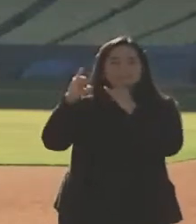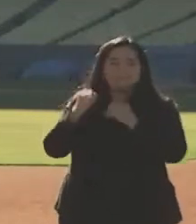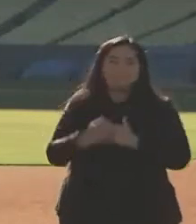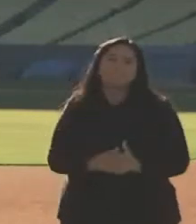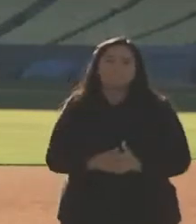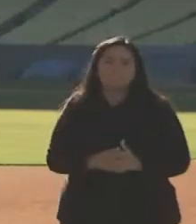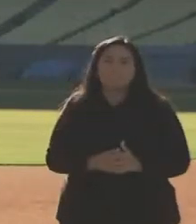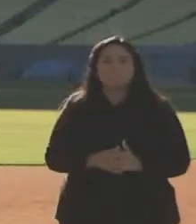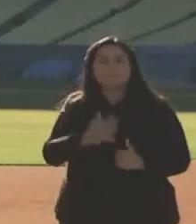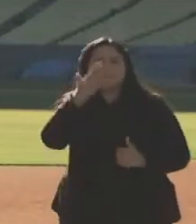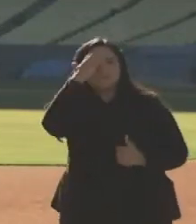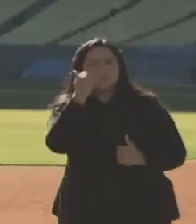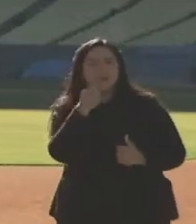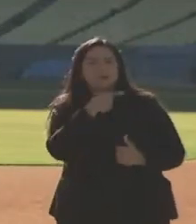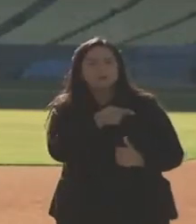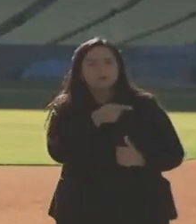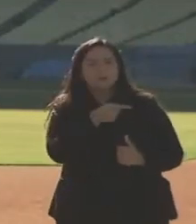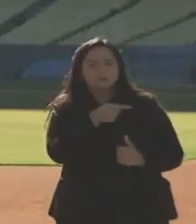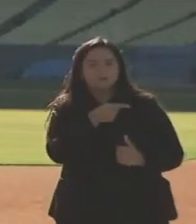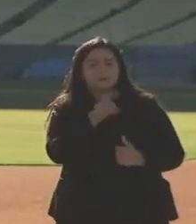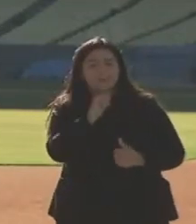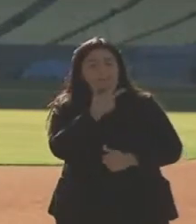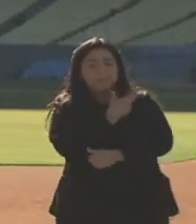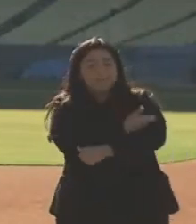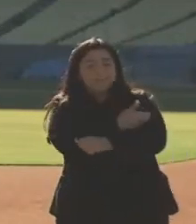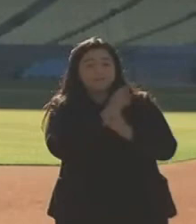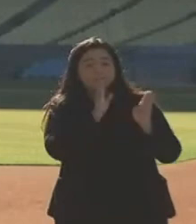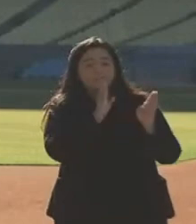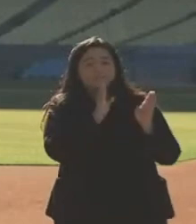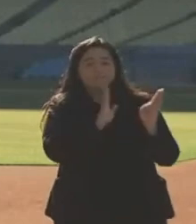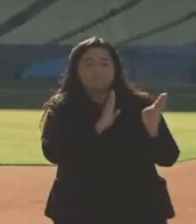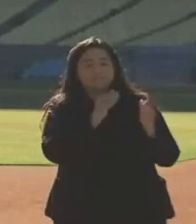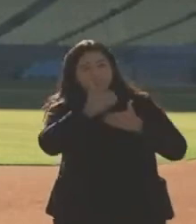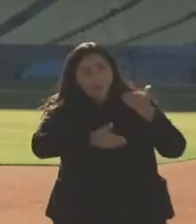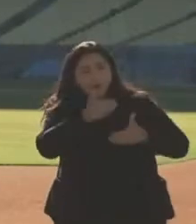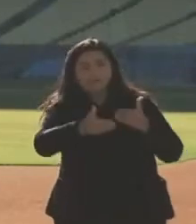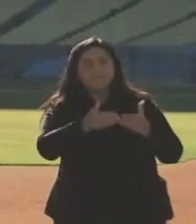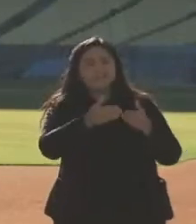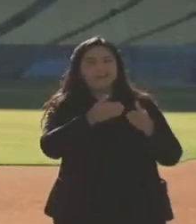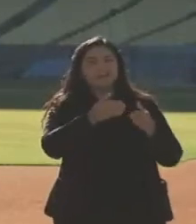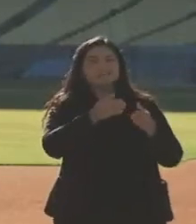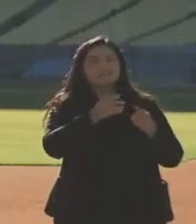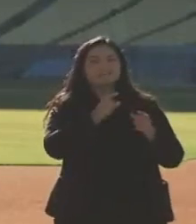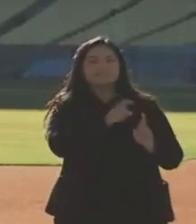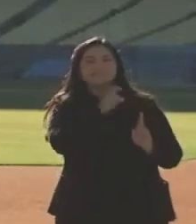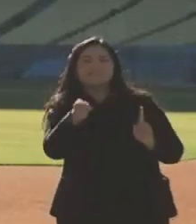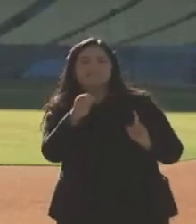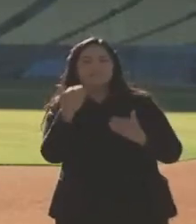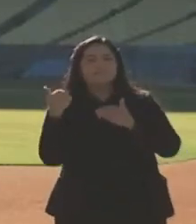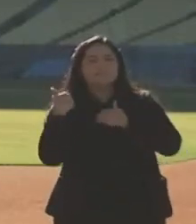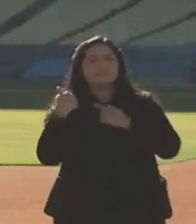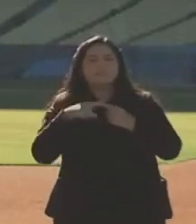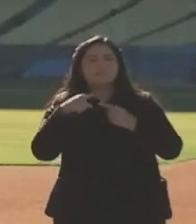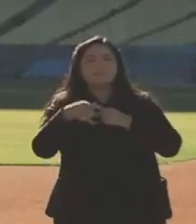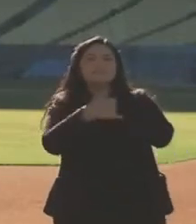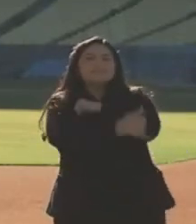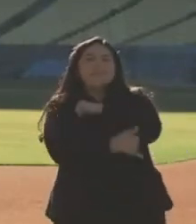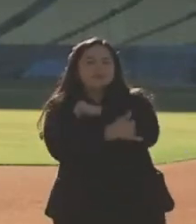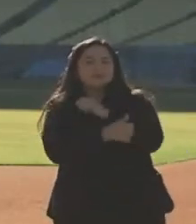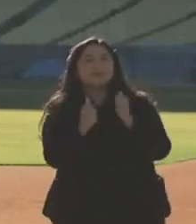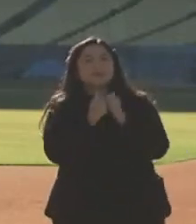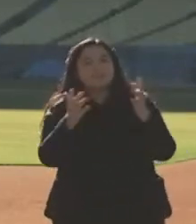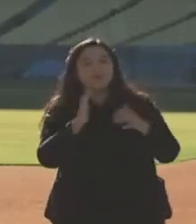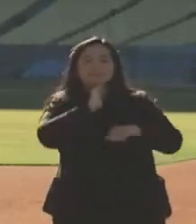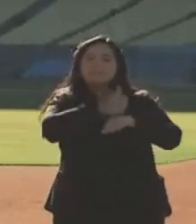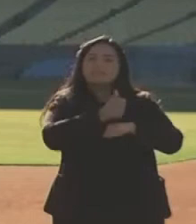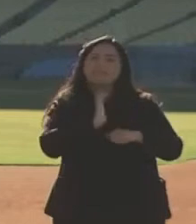delegate responsibility of the vaccination process to counties without providing adequate resources to do a vaccination program smoothly and